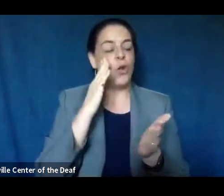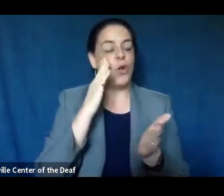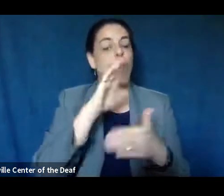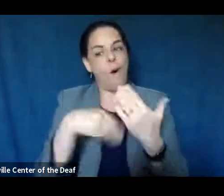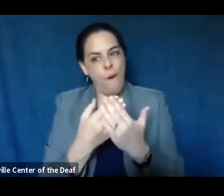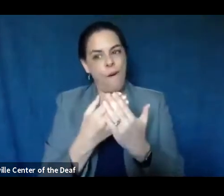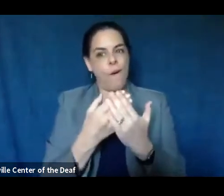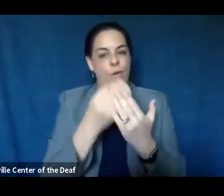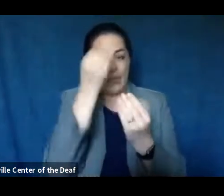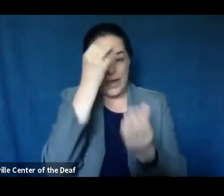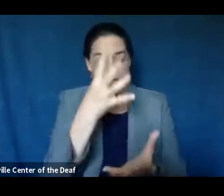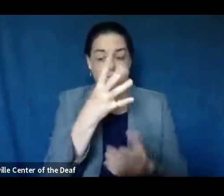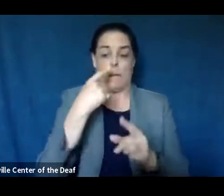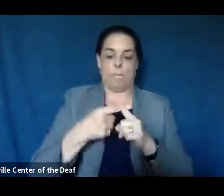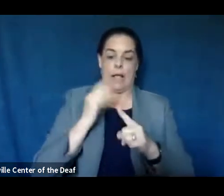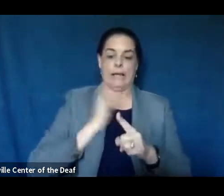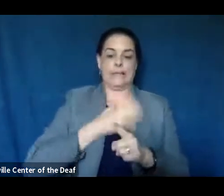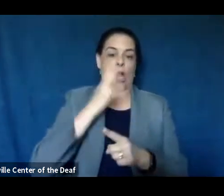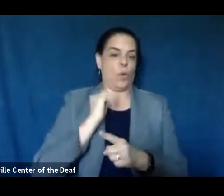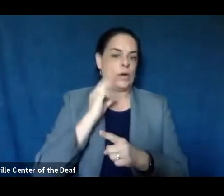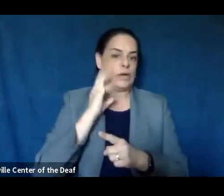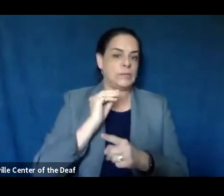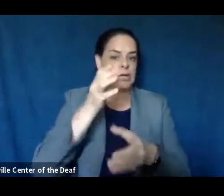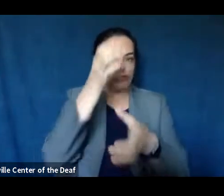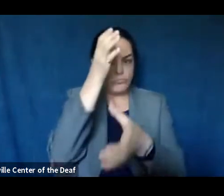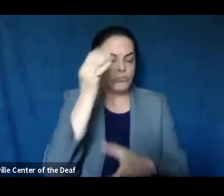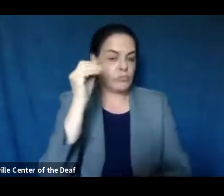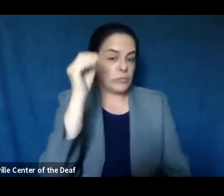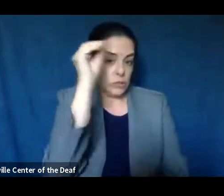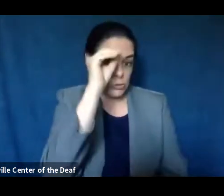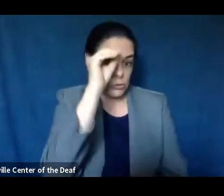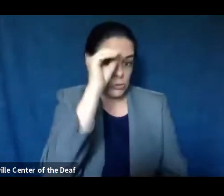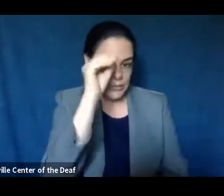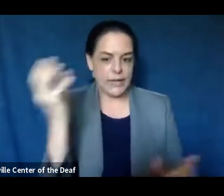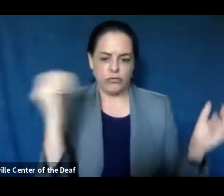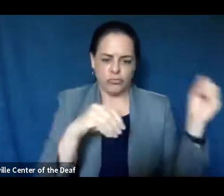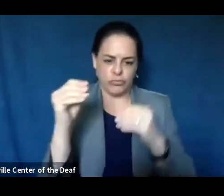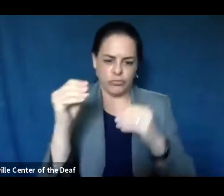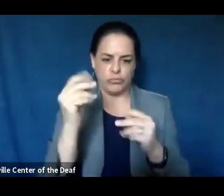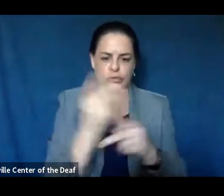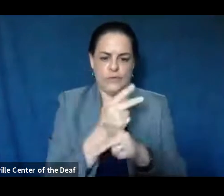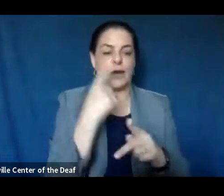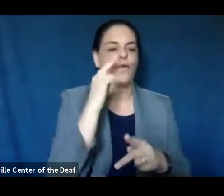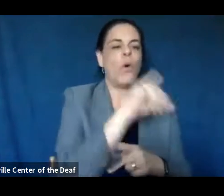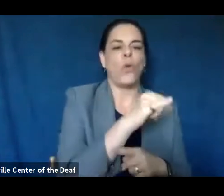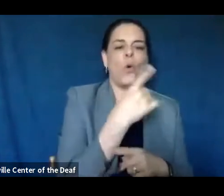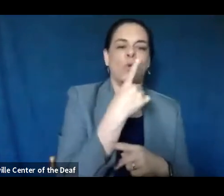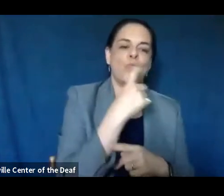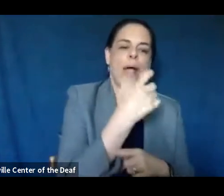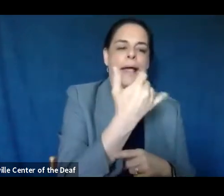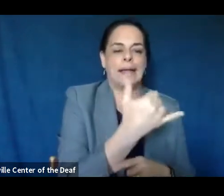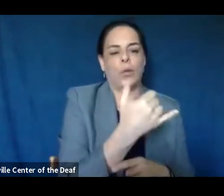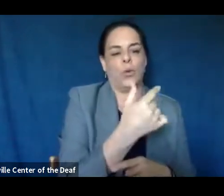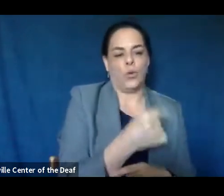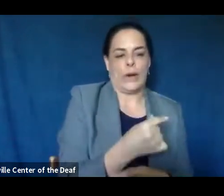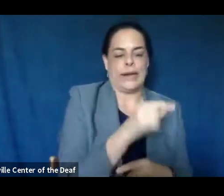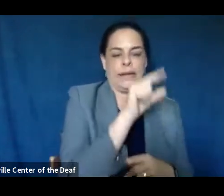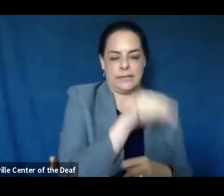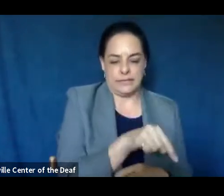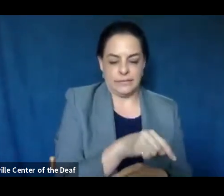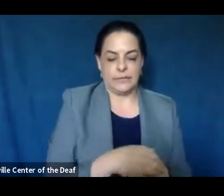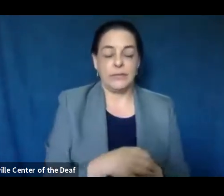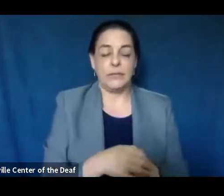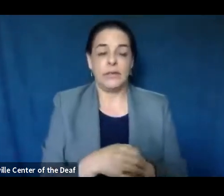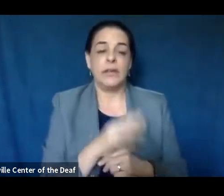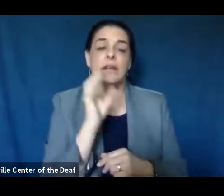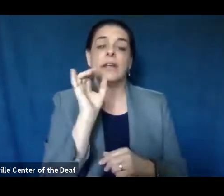opinion and putting that into that metric, those traffic light signals. And that's just to